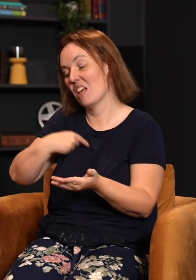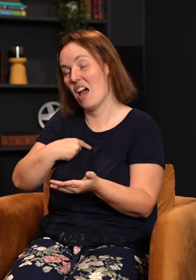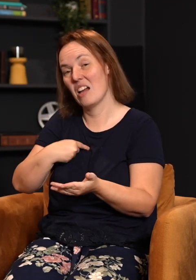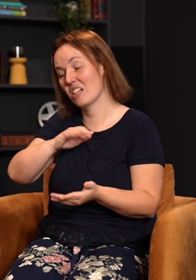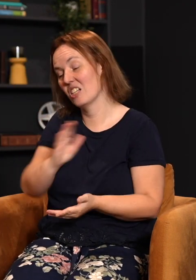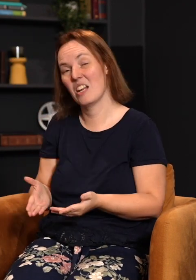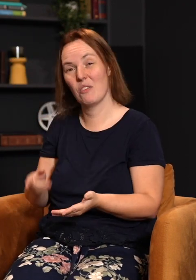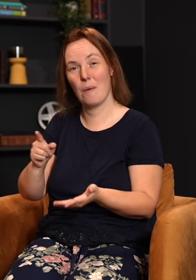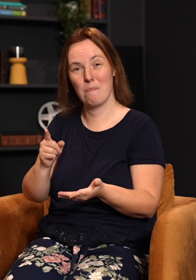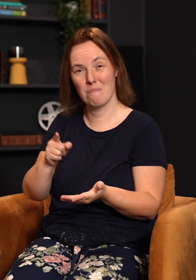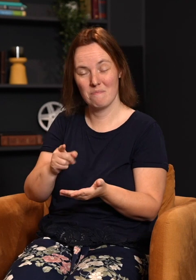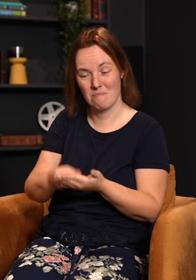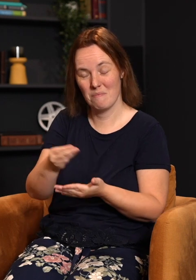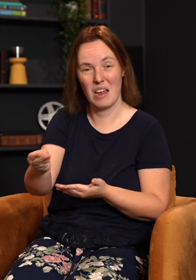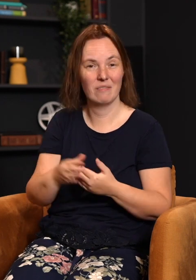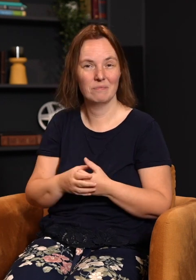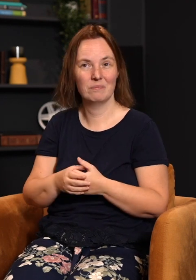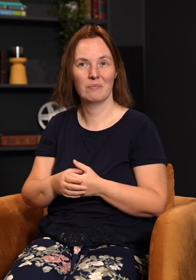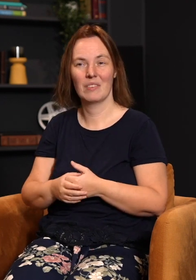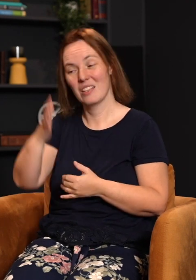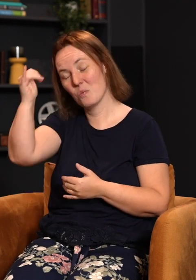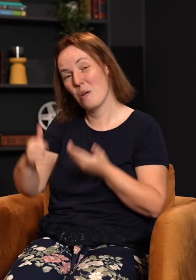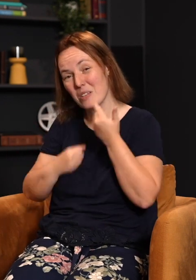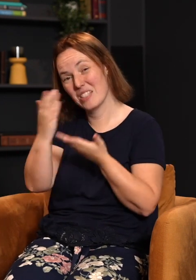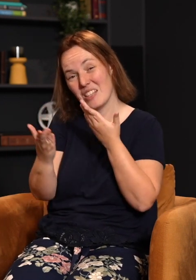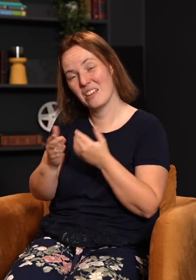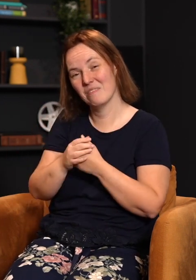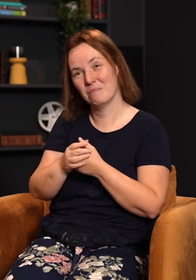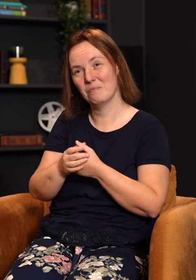that I could never pay. That's why we sing that. That's what it means.